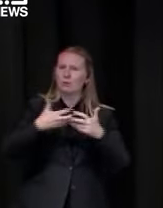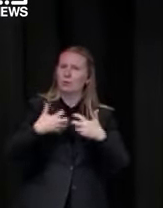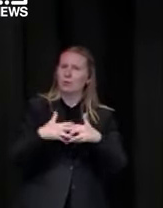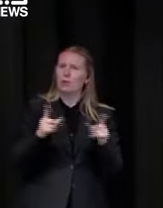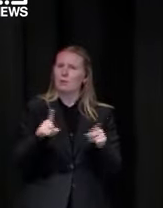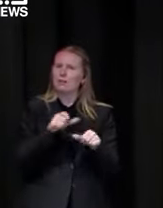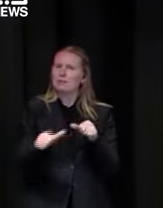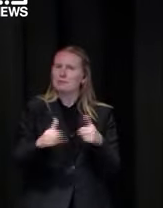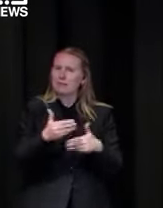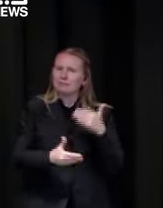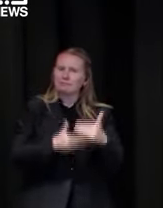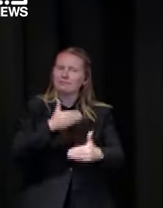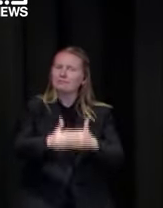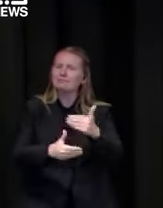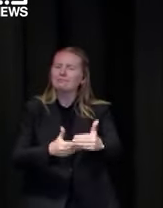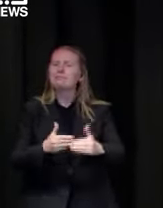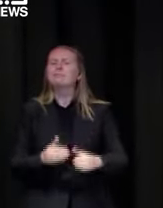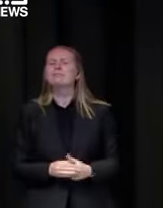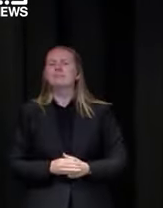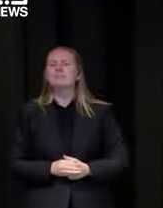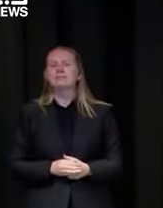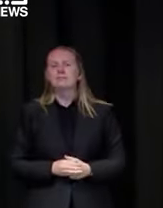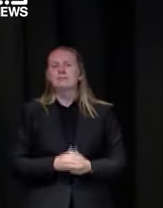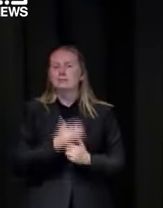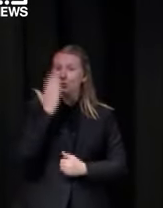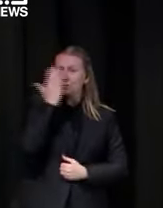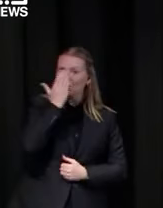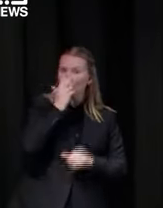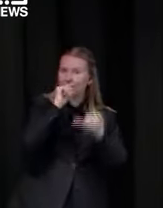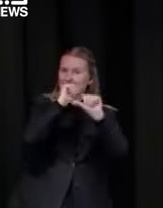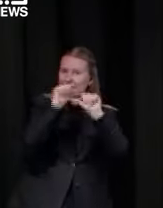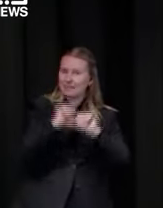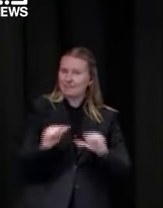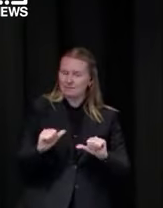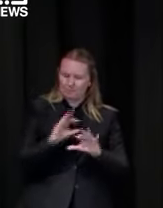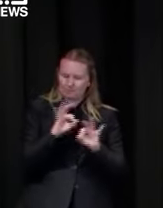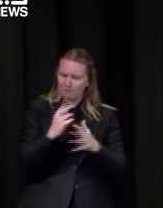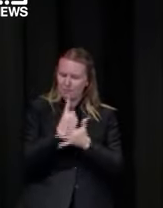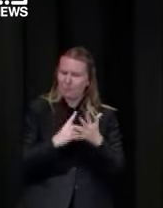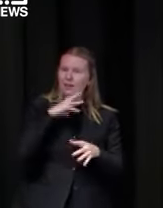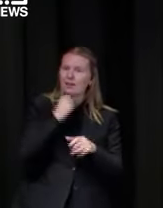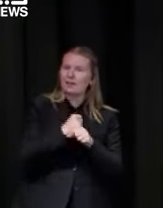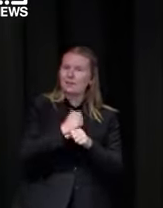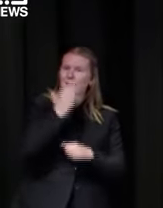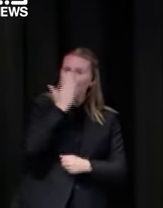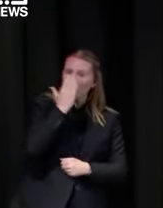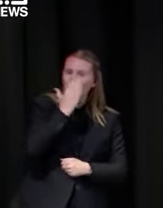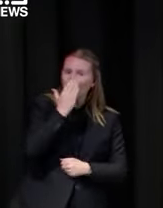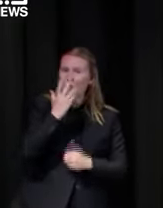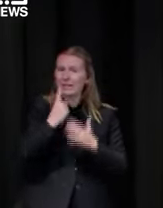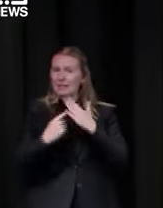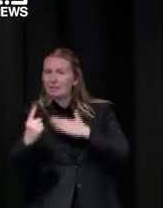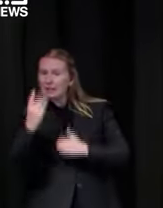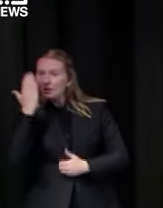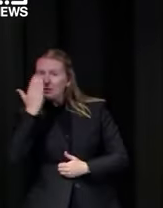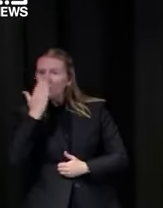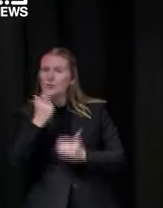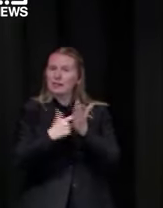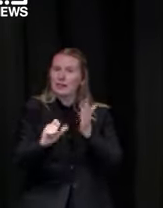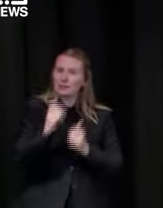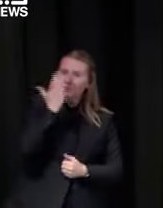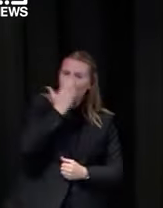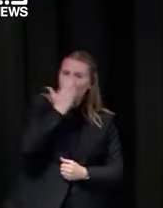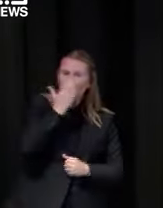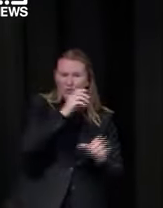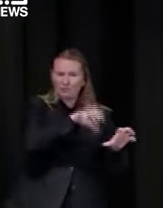probably do in the way you framed your question is that it's it's the the school system is not just government schools it's government schools independent schools catholic schools uh